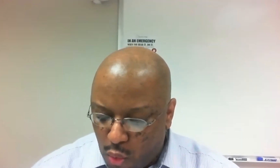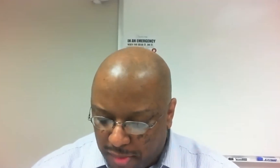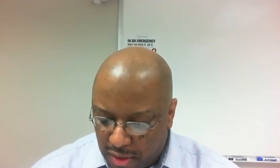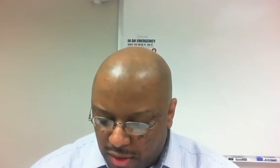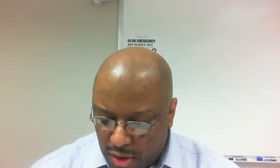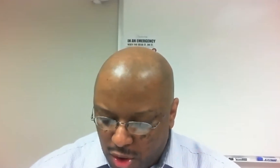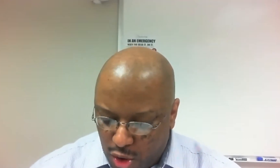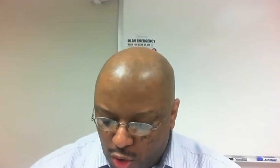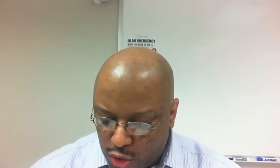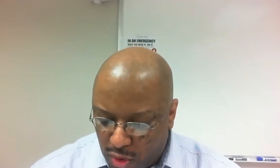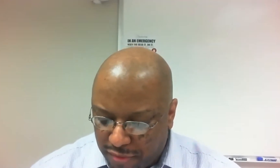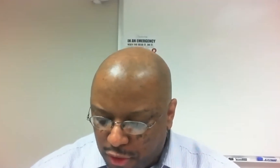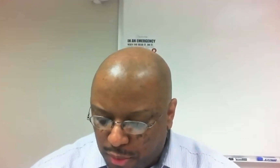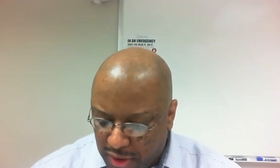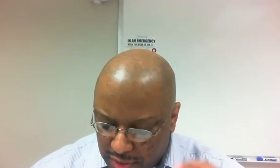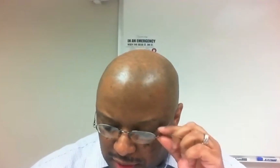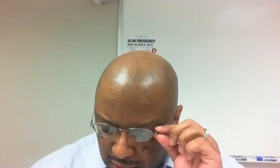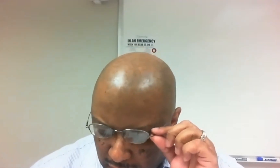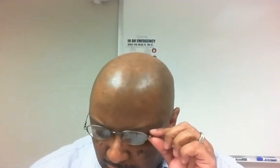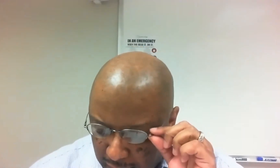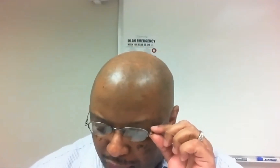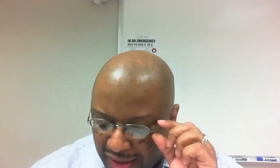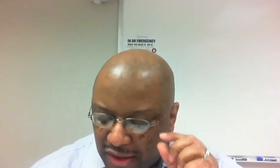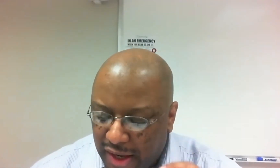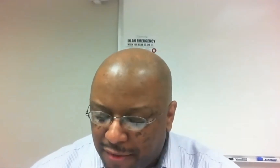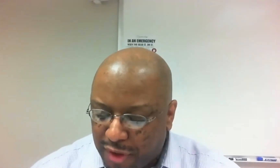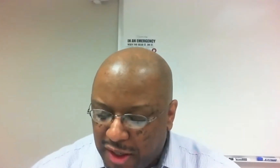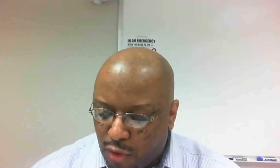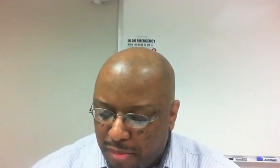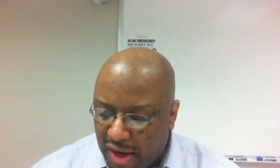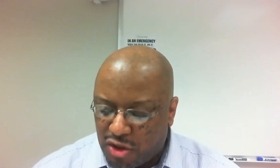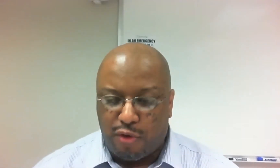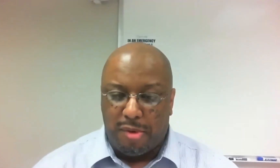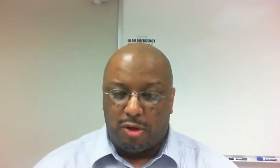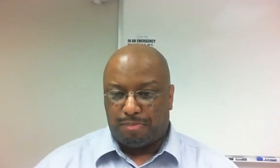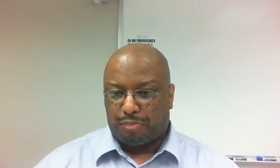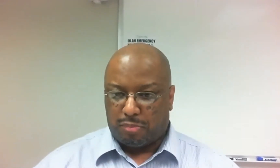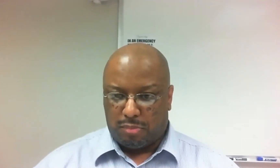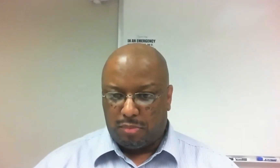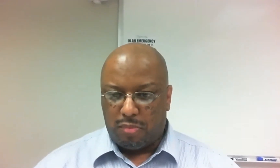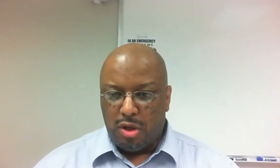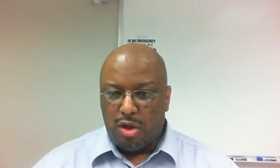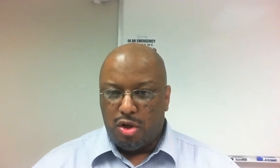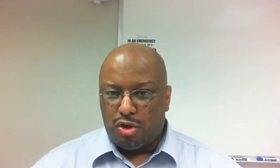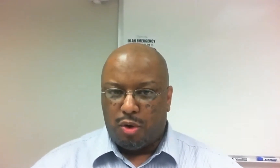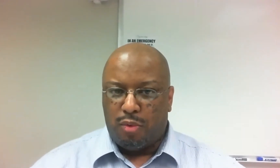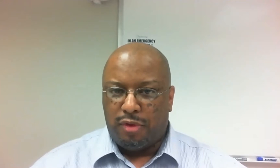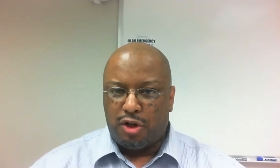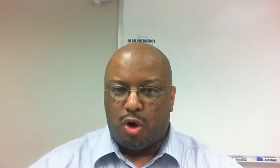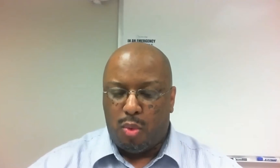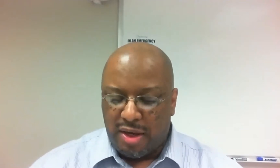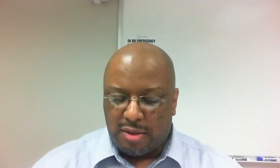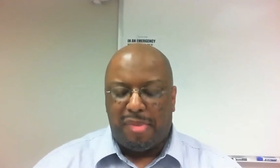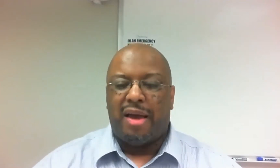Negro woman knows what virtue is. And practically every Negro man is a criminal. So